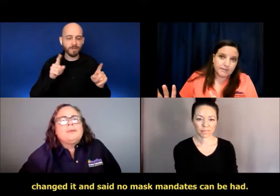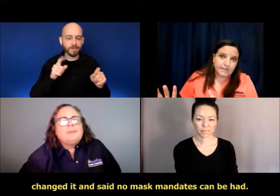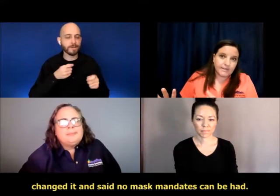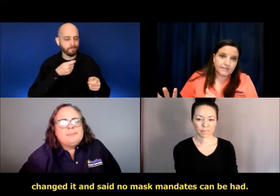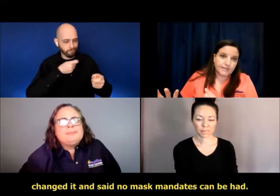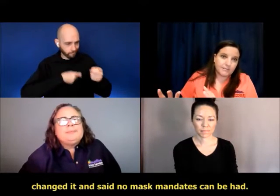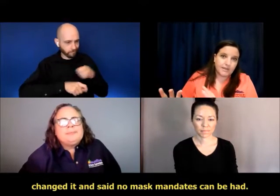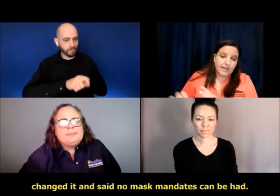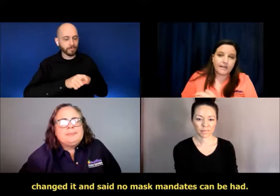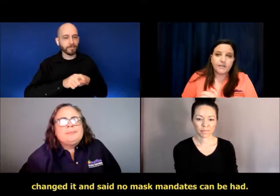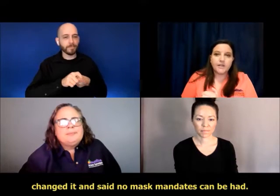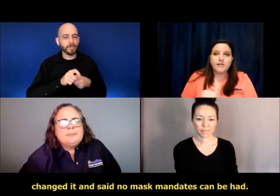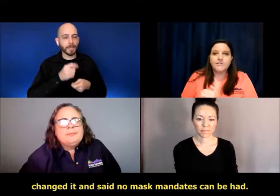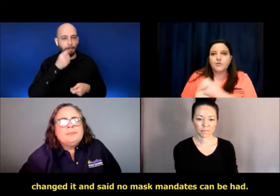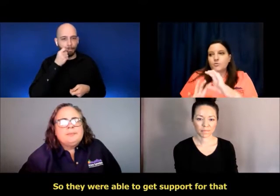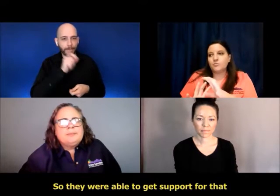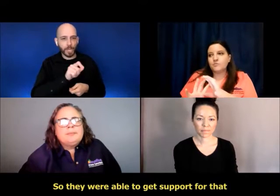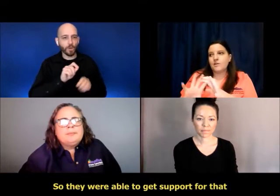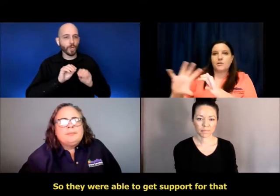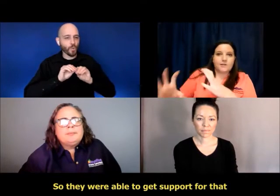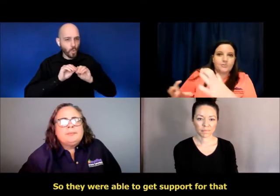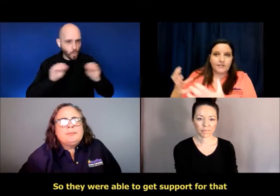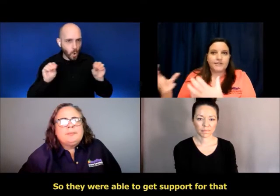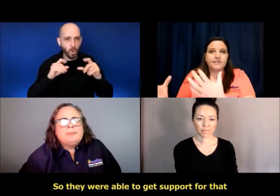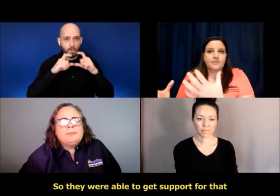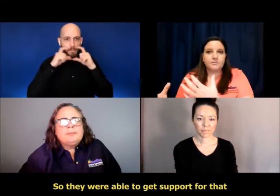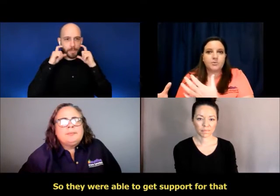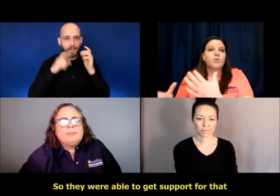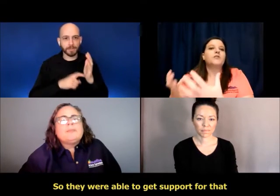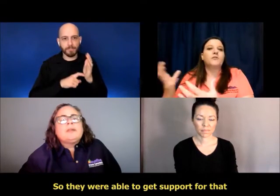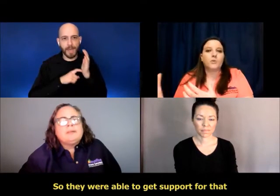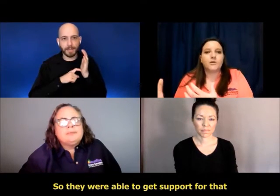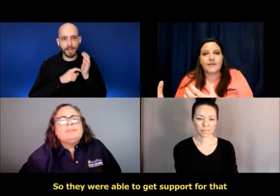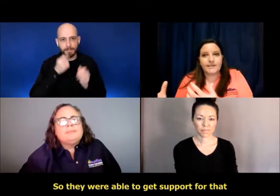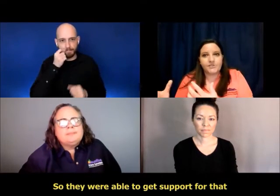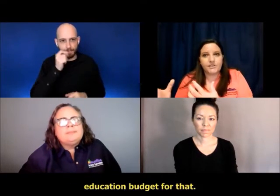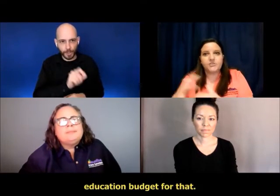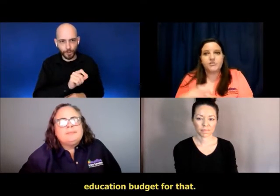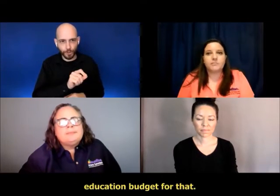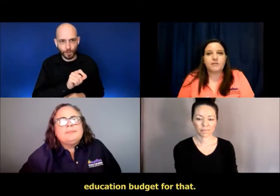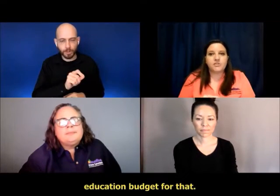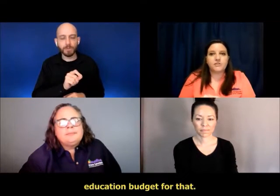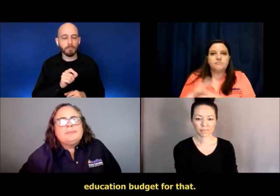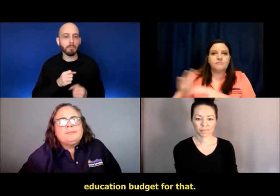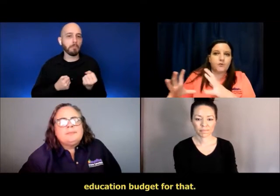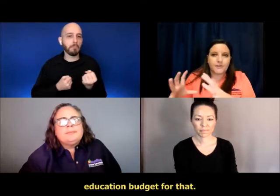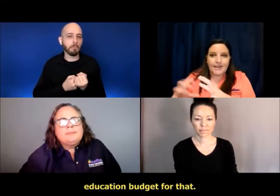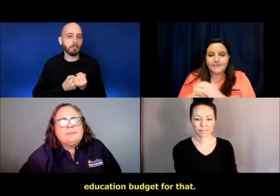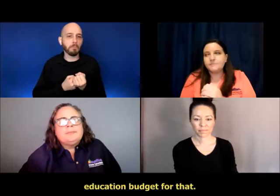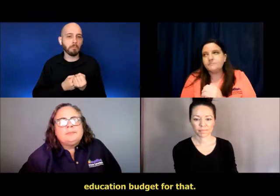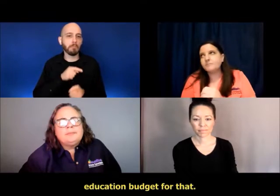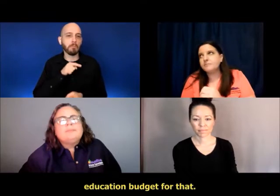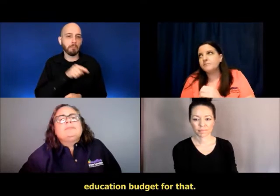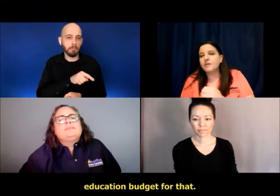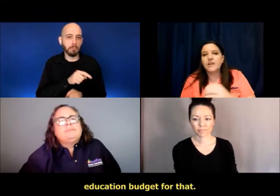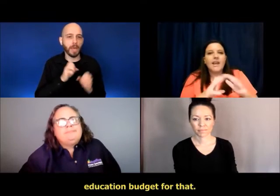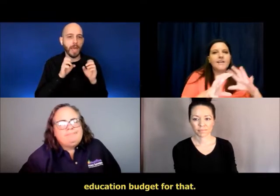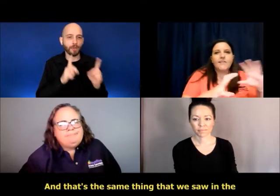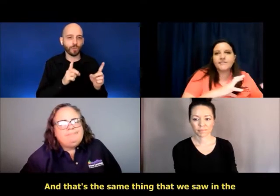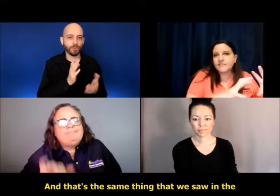mask mandates can be had. So, they were able to get support for that education budget for that.